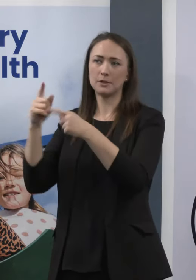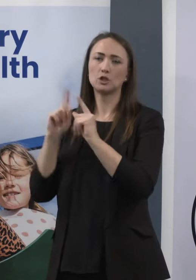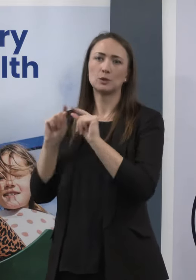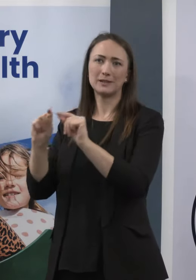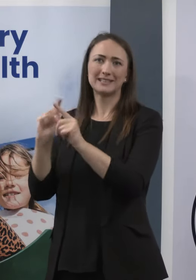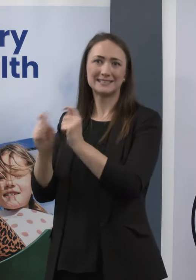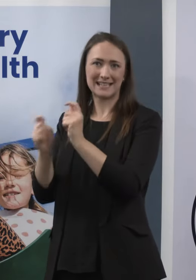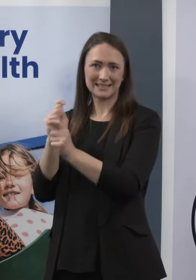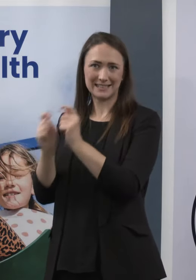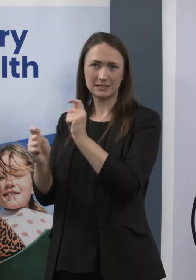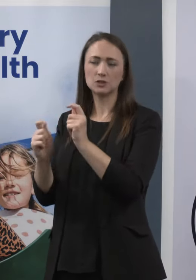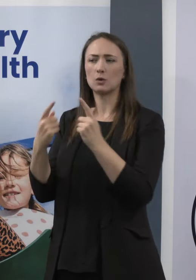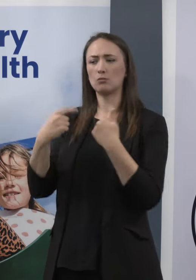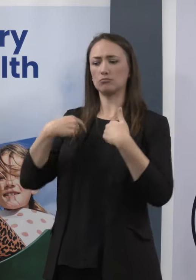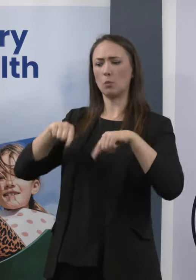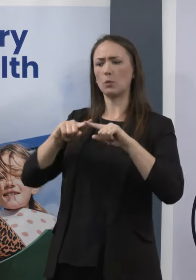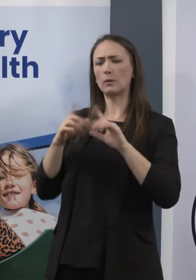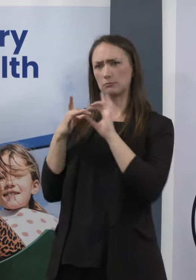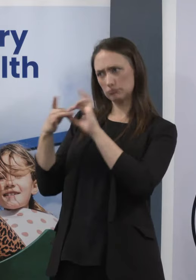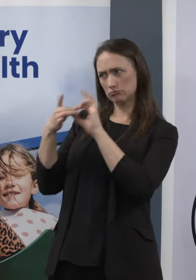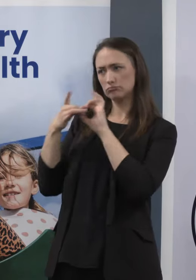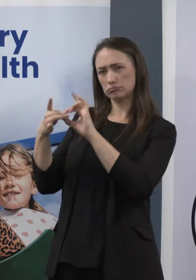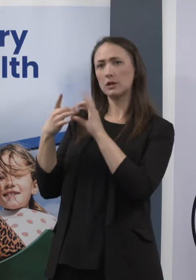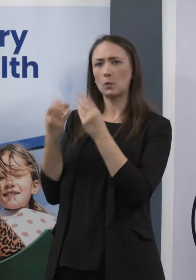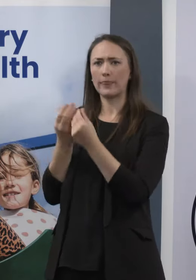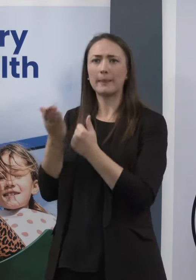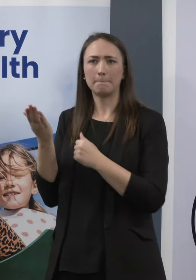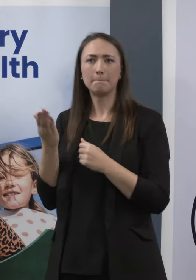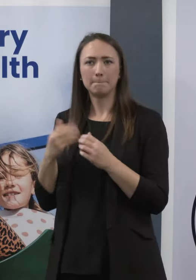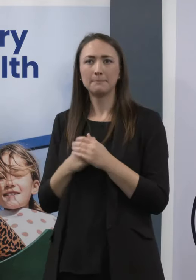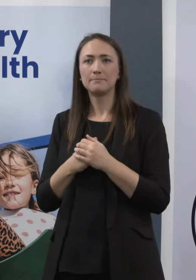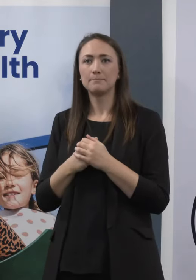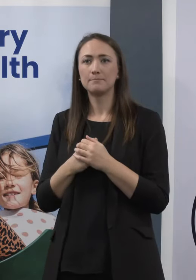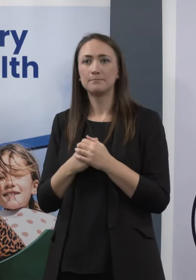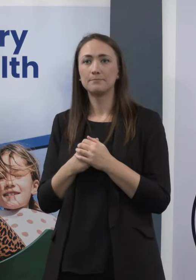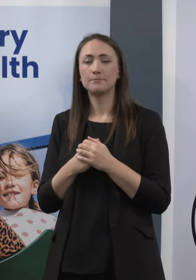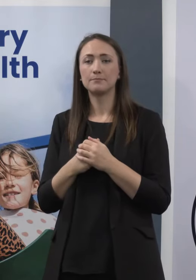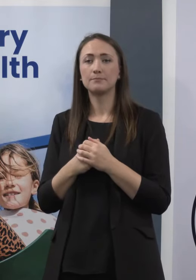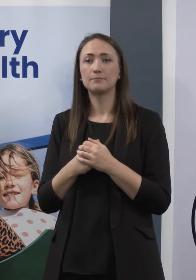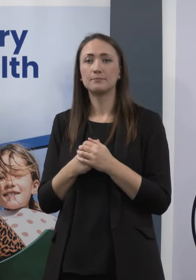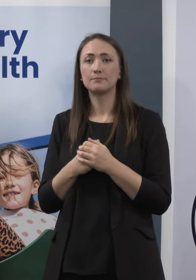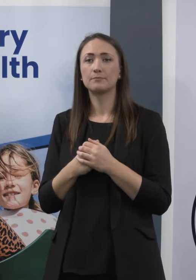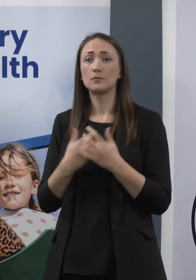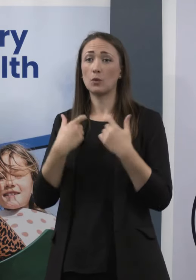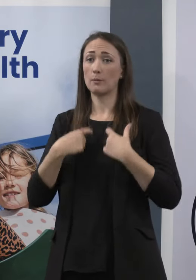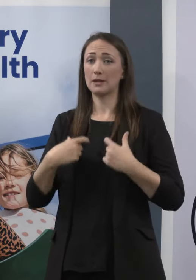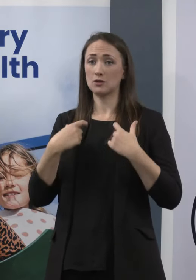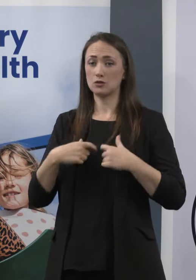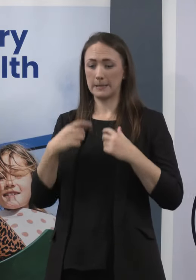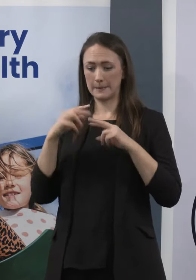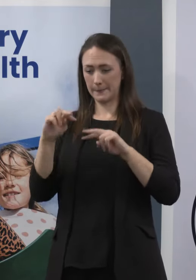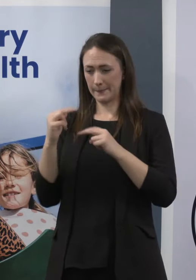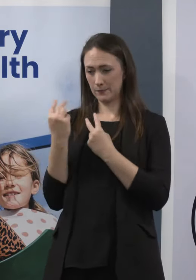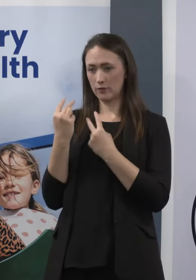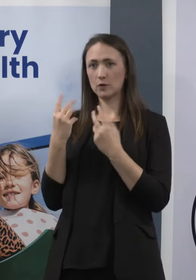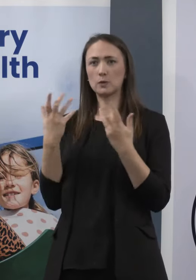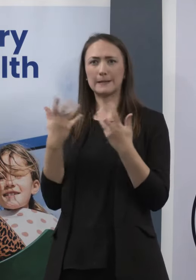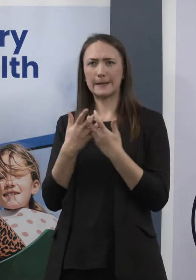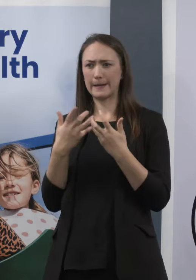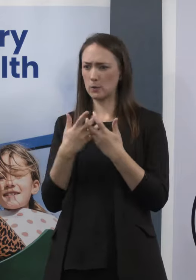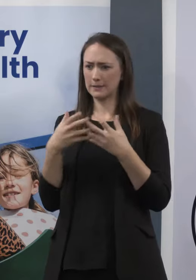And as I said, the review examined the Ministry's role and the circumstances that led to the delays, and identified some processes internally.